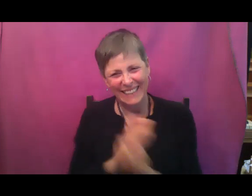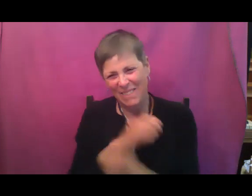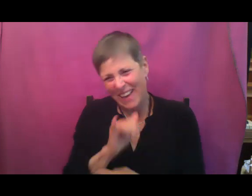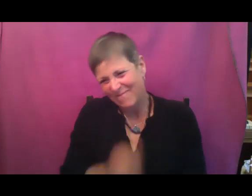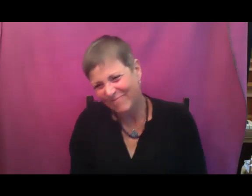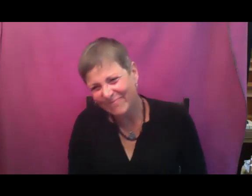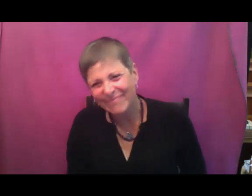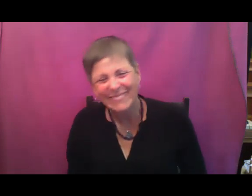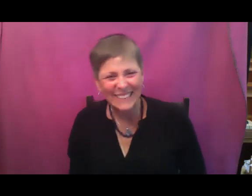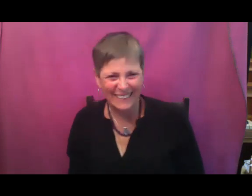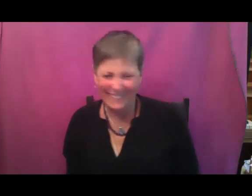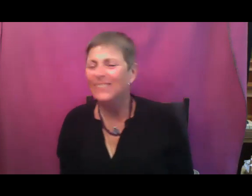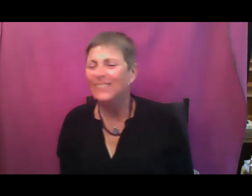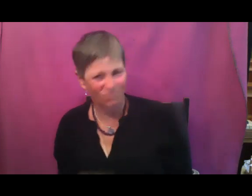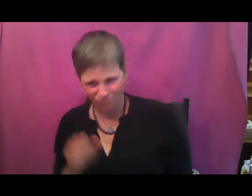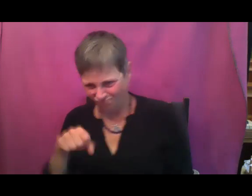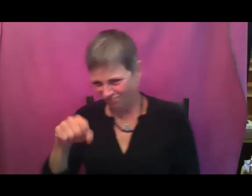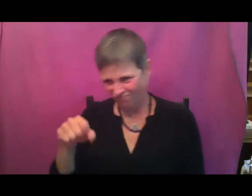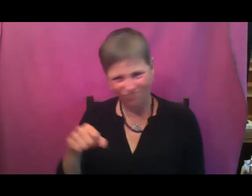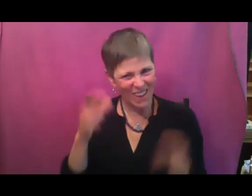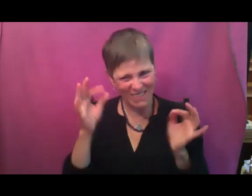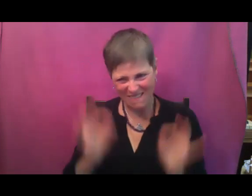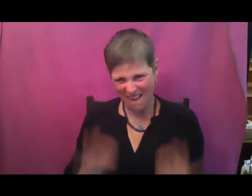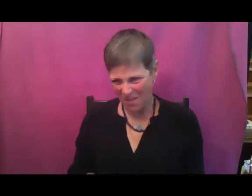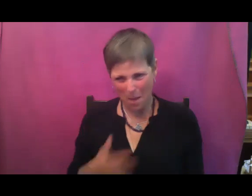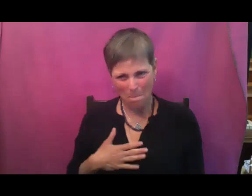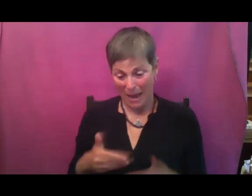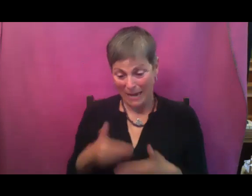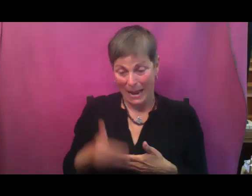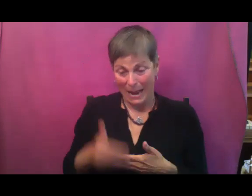That will definitely be on my next birthday card.